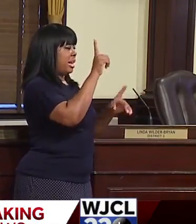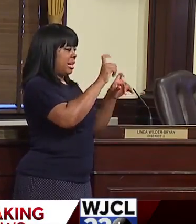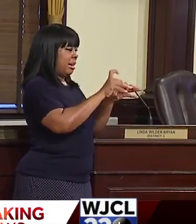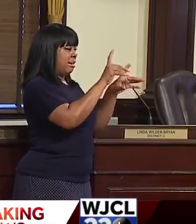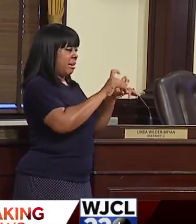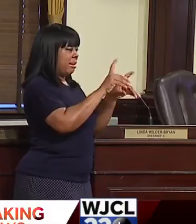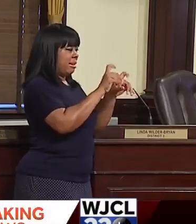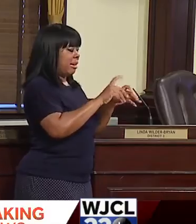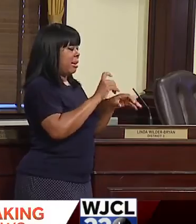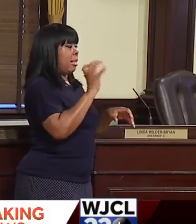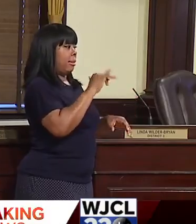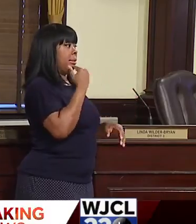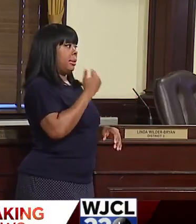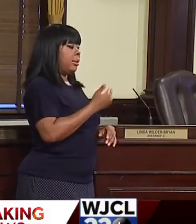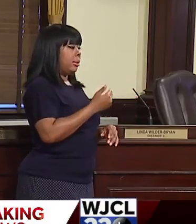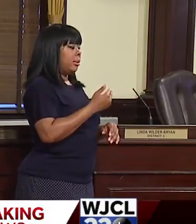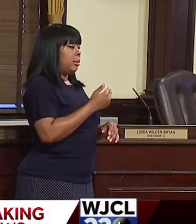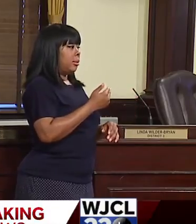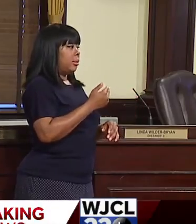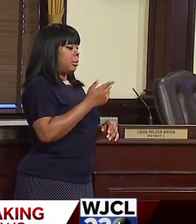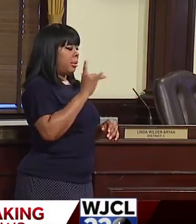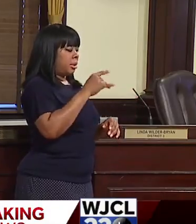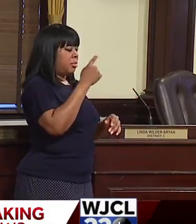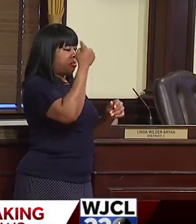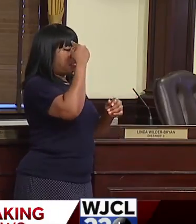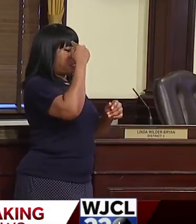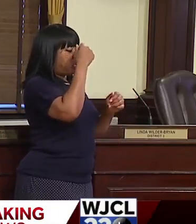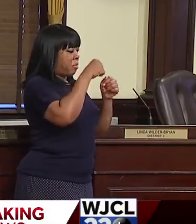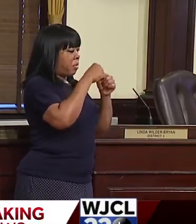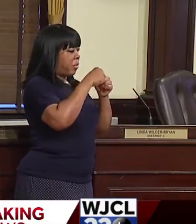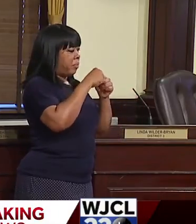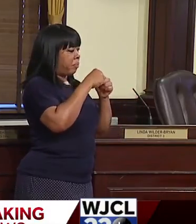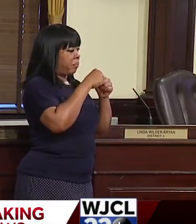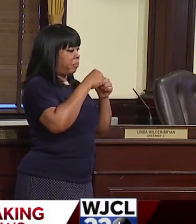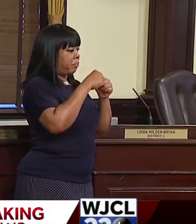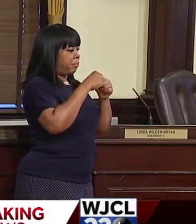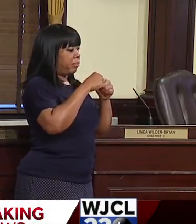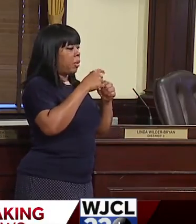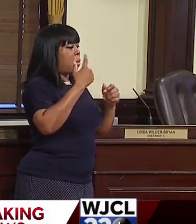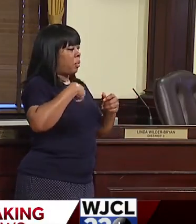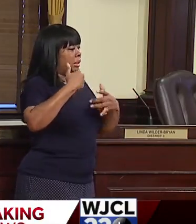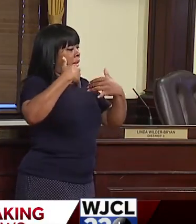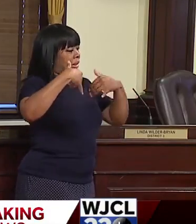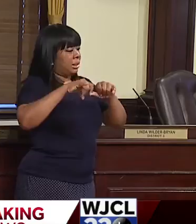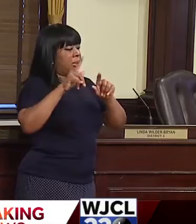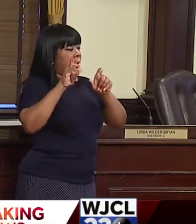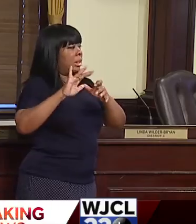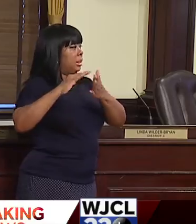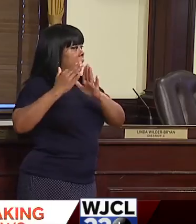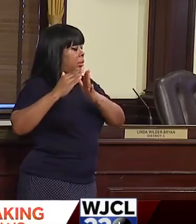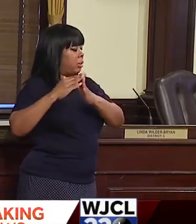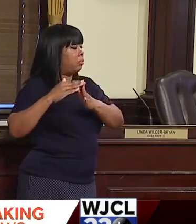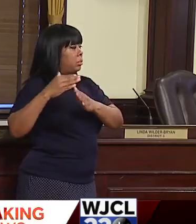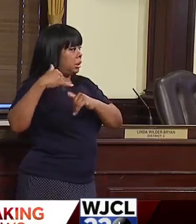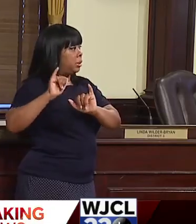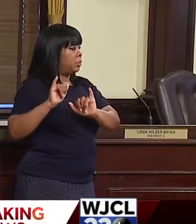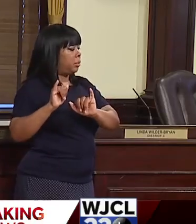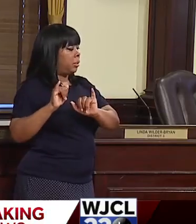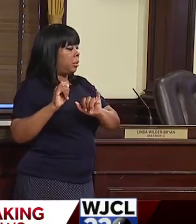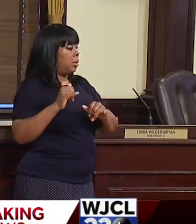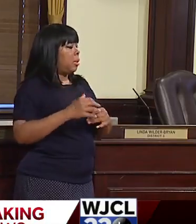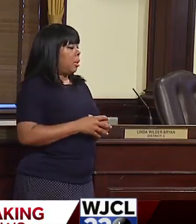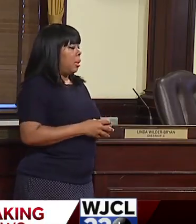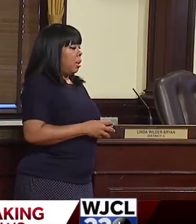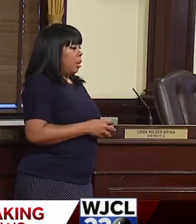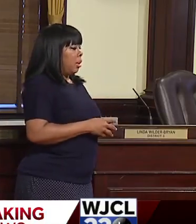it's pretty good. And that was keeping in mind with the fact that we were still doing testing downtown and in this